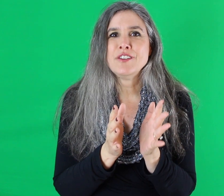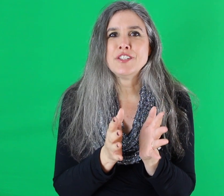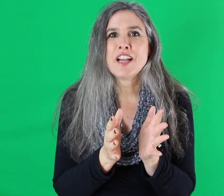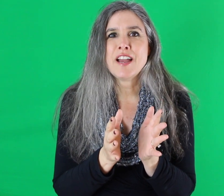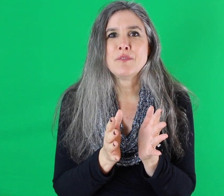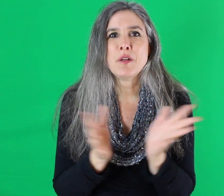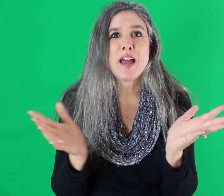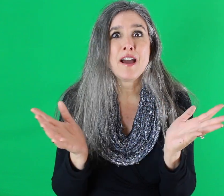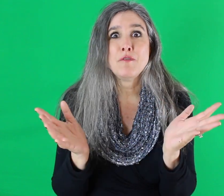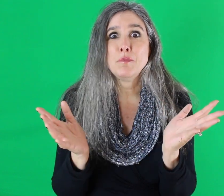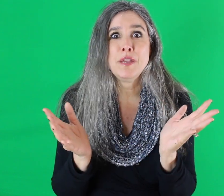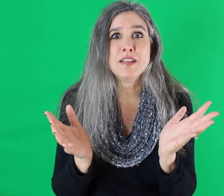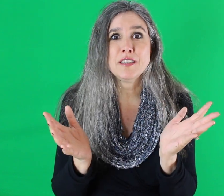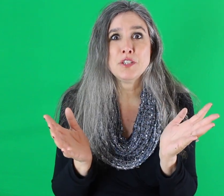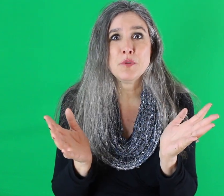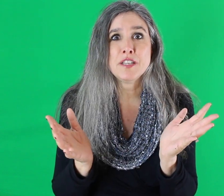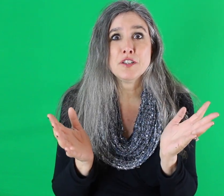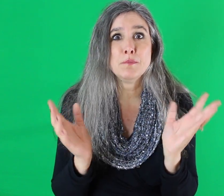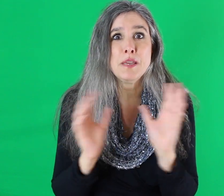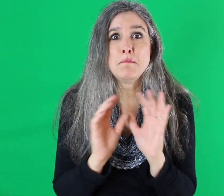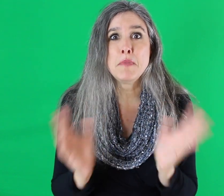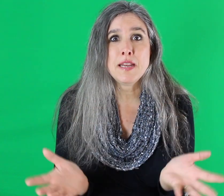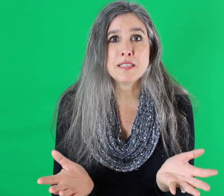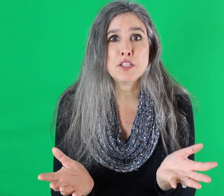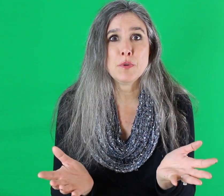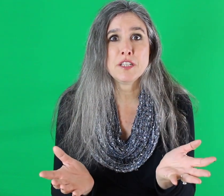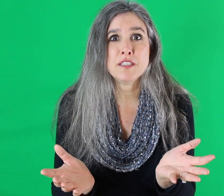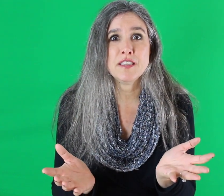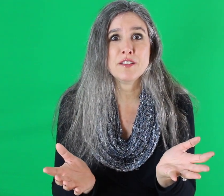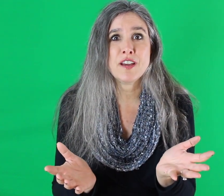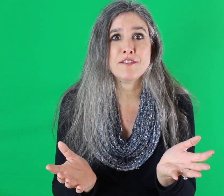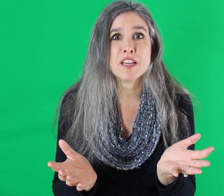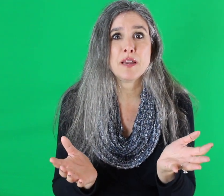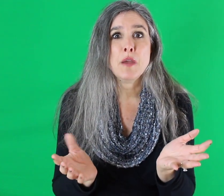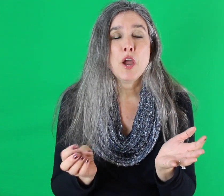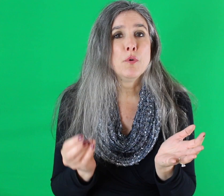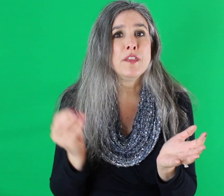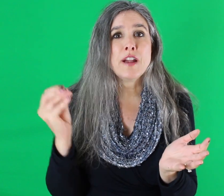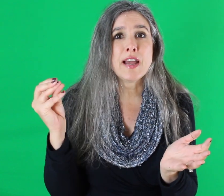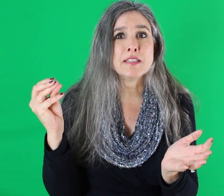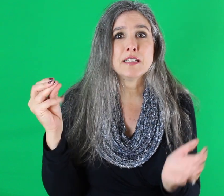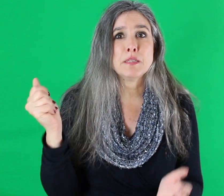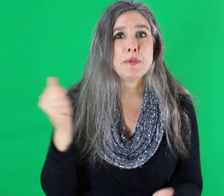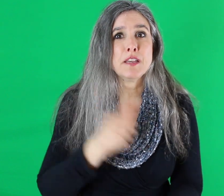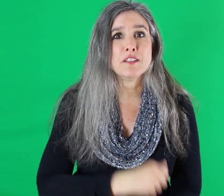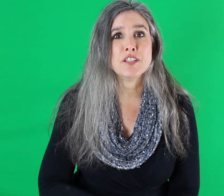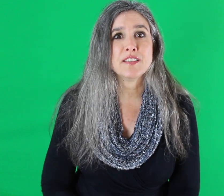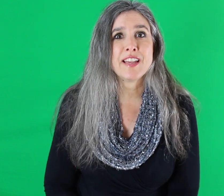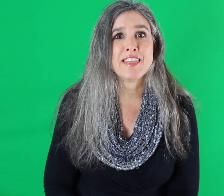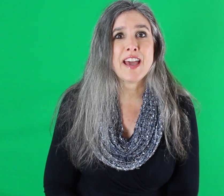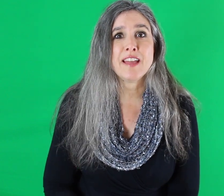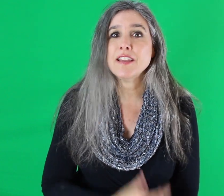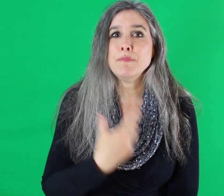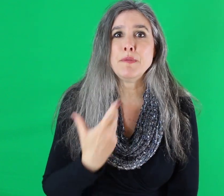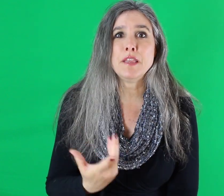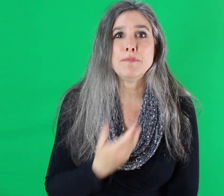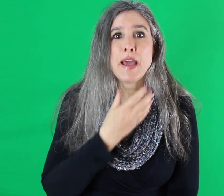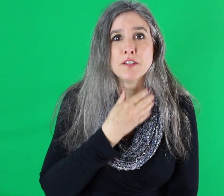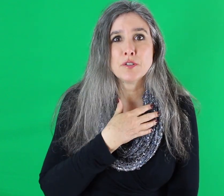your child will be in a situation or be in many situations in their lifetime where they're asked to speak just like that. Like maybe the pastor